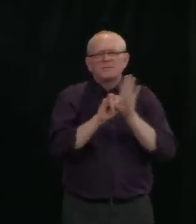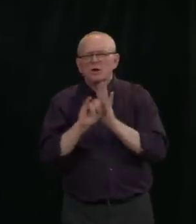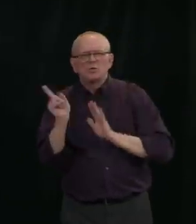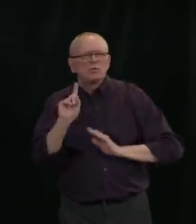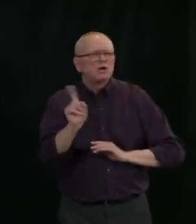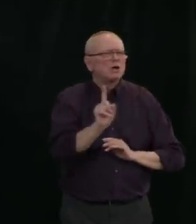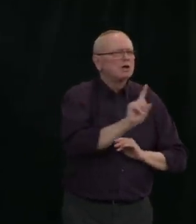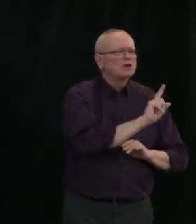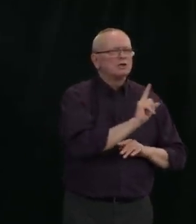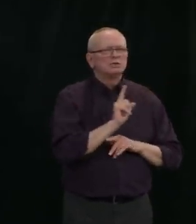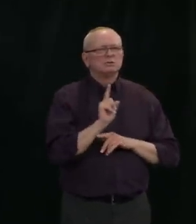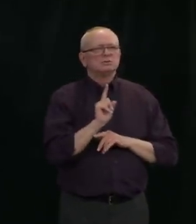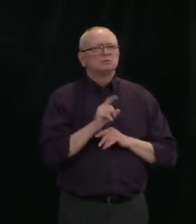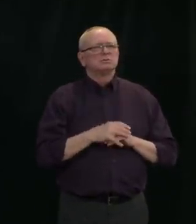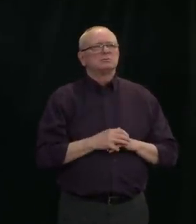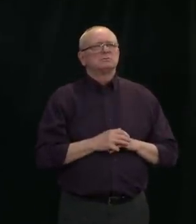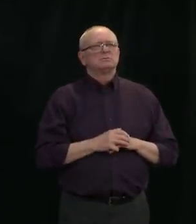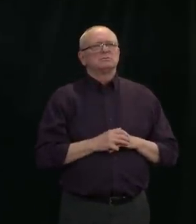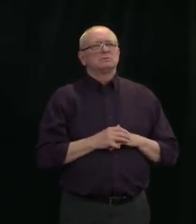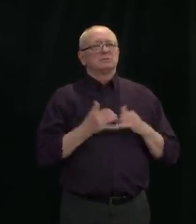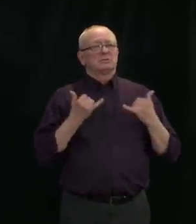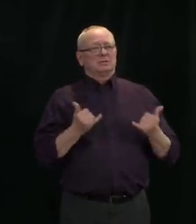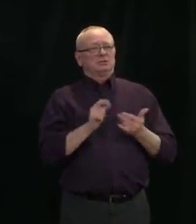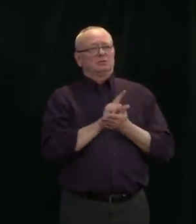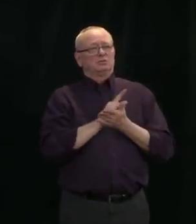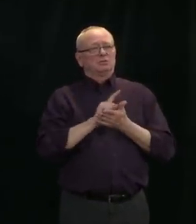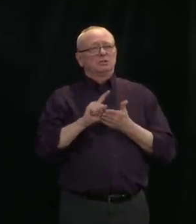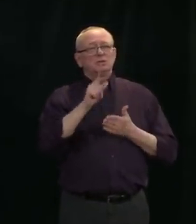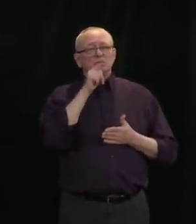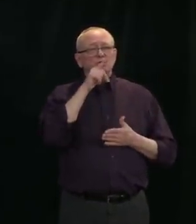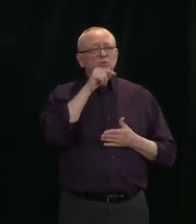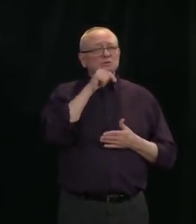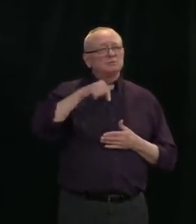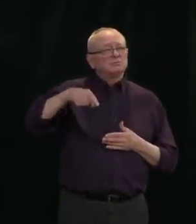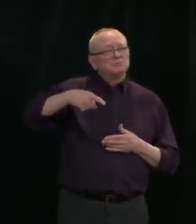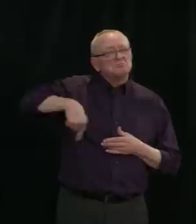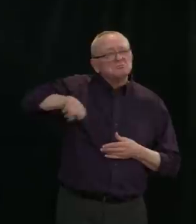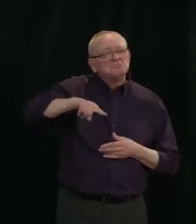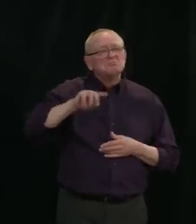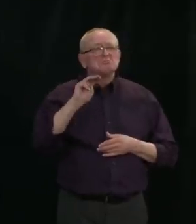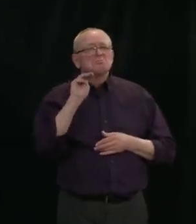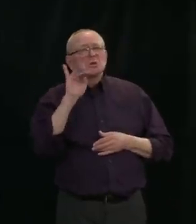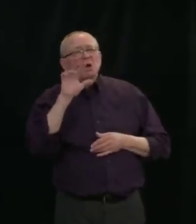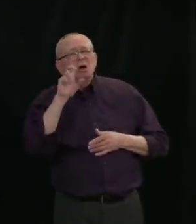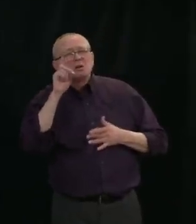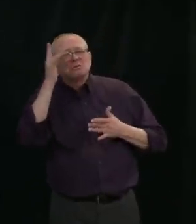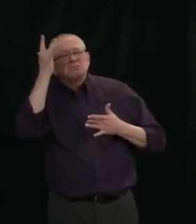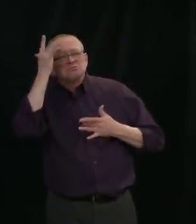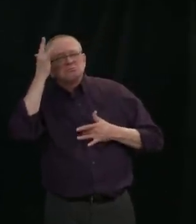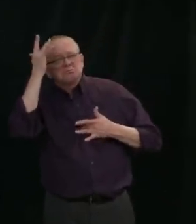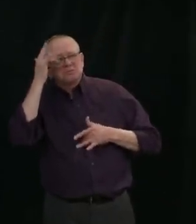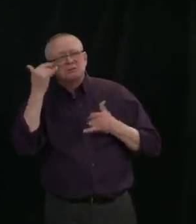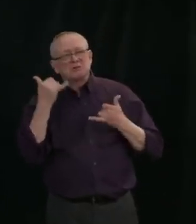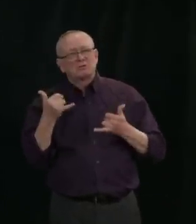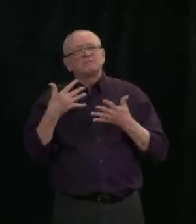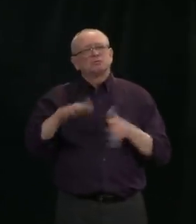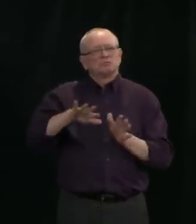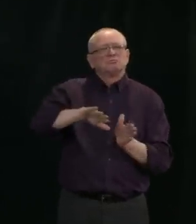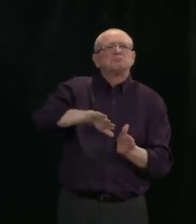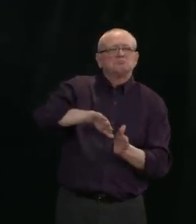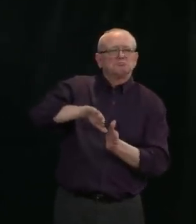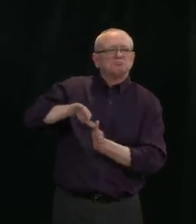earlier this week and instead prioritised at-risk populations and those at highest risk of local exposure,